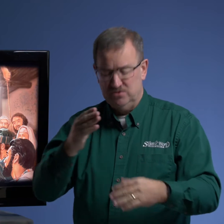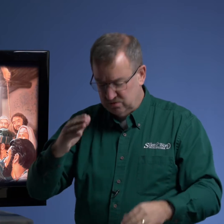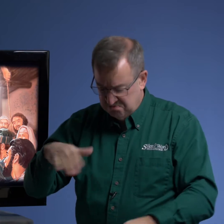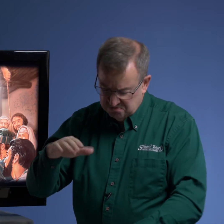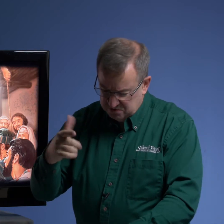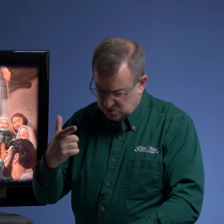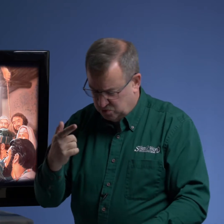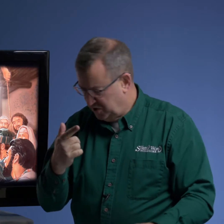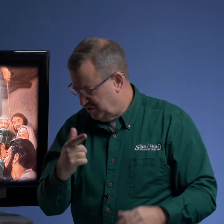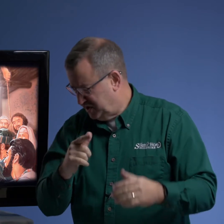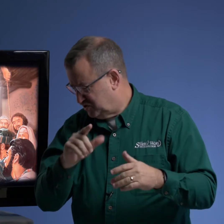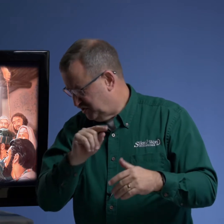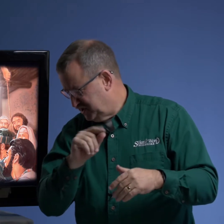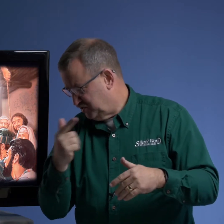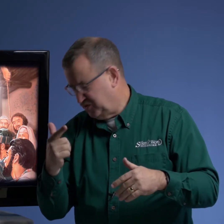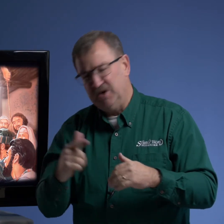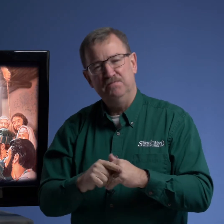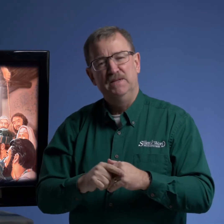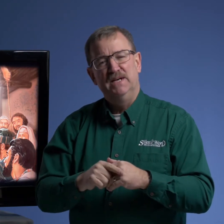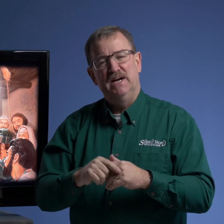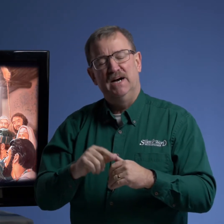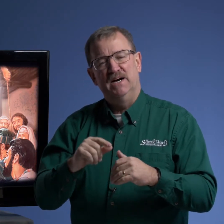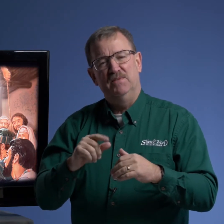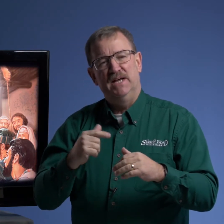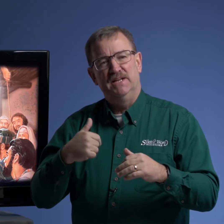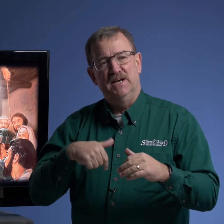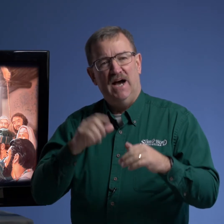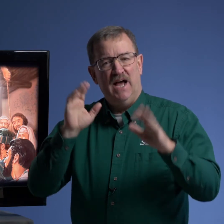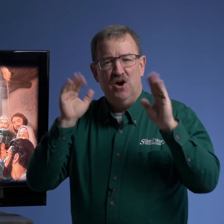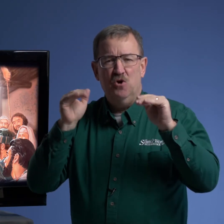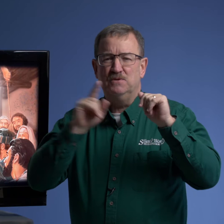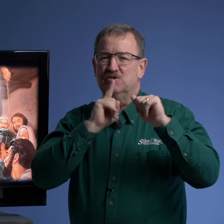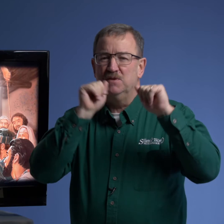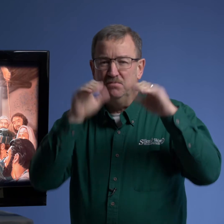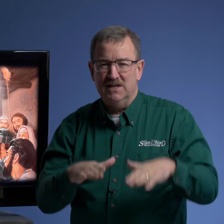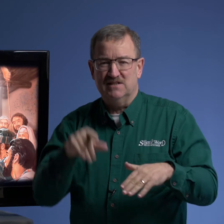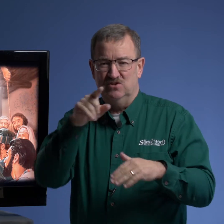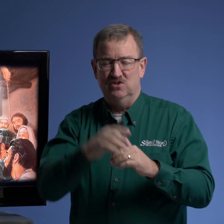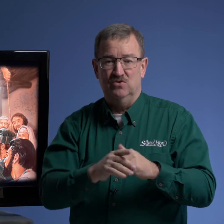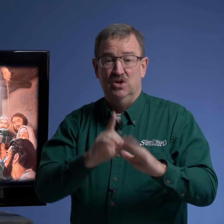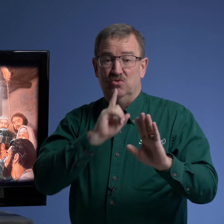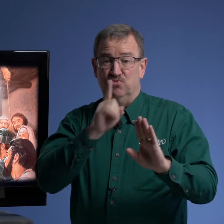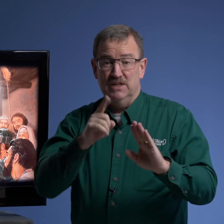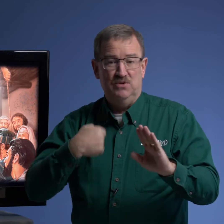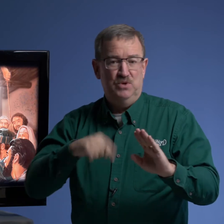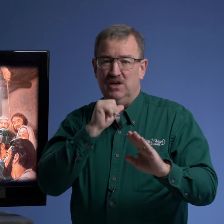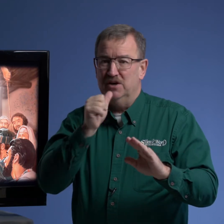21 20 21 and i hope it's going to be a blessing to you really we are